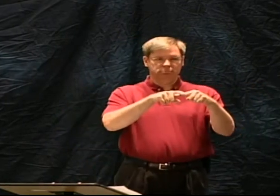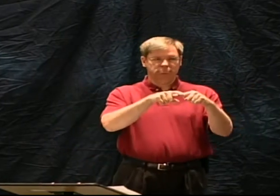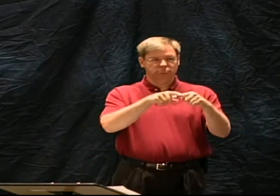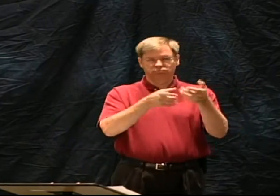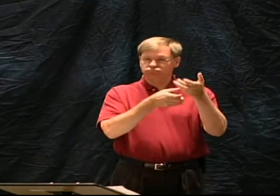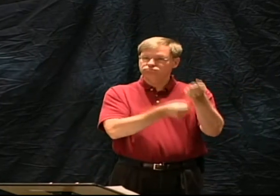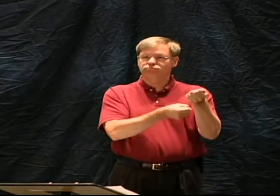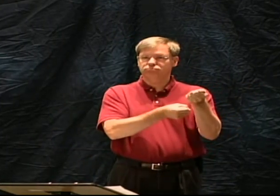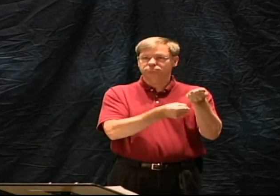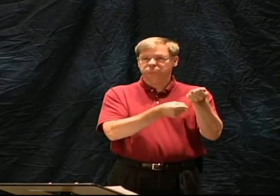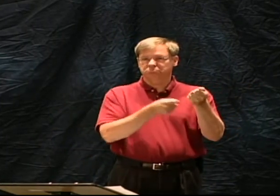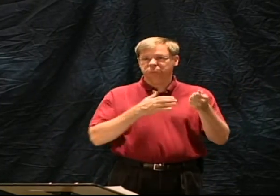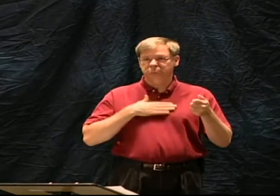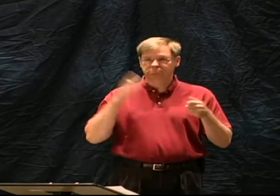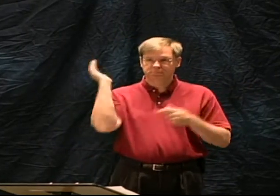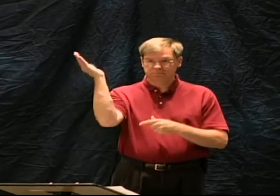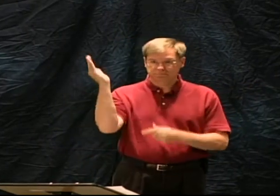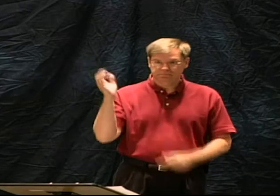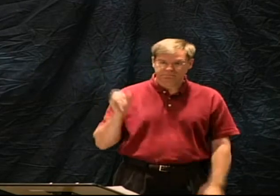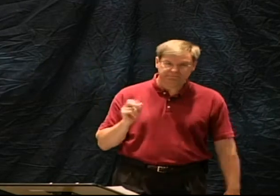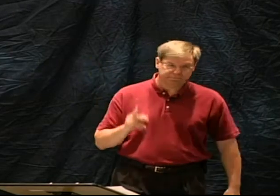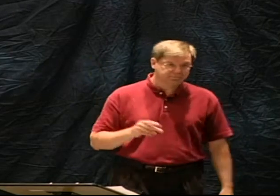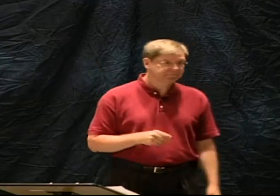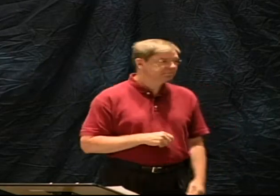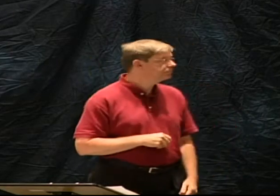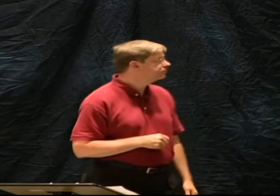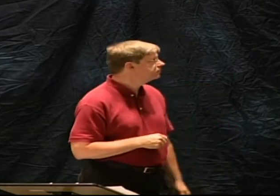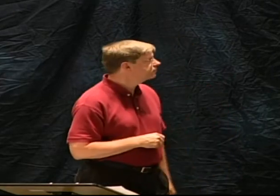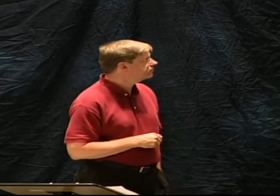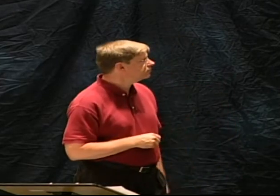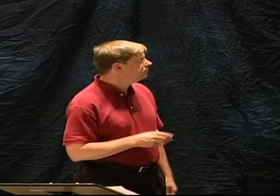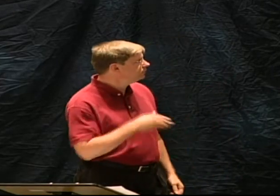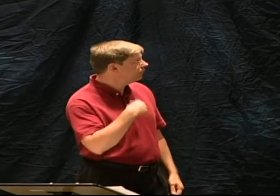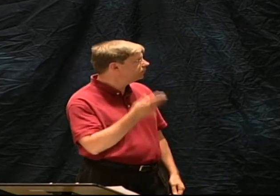So, my theme this morning is the Bible is reliable or trustworthy.